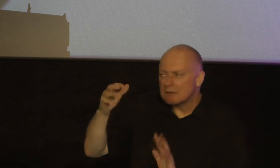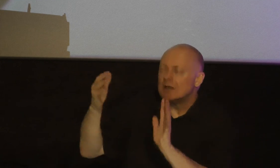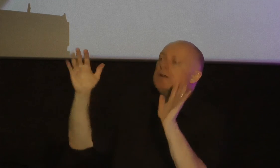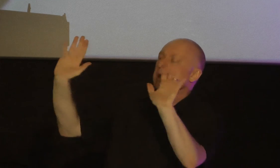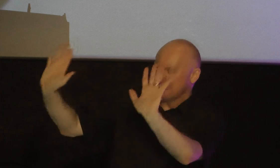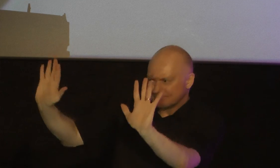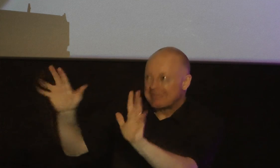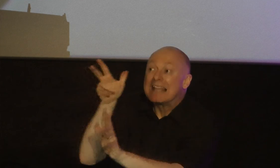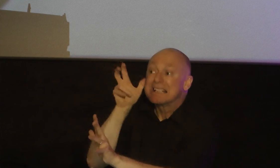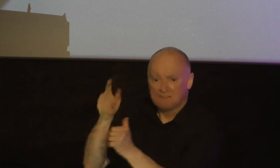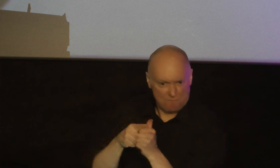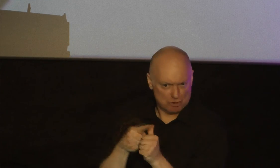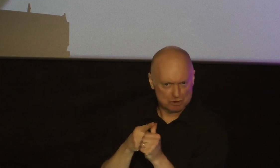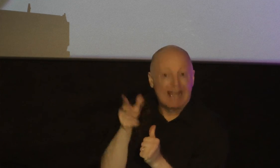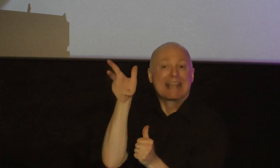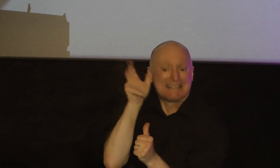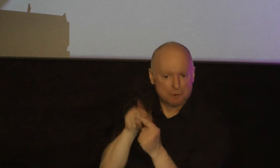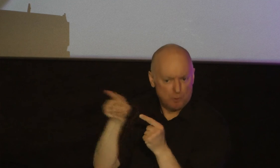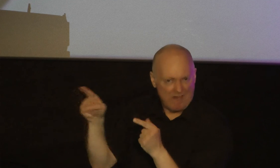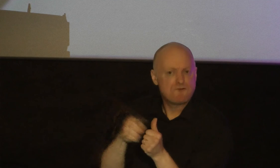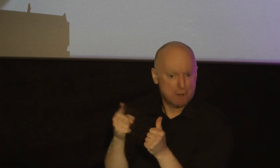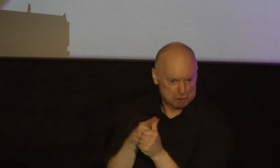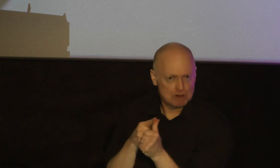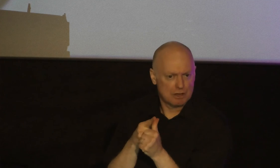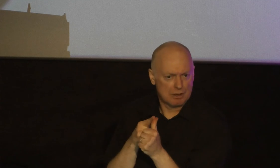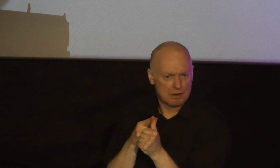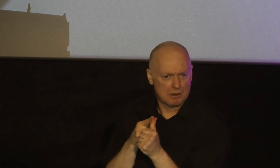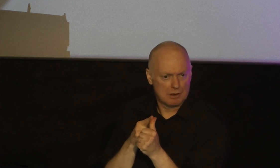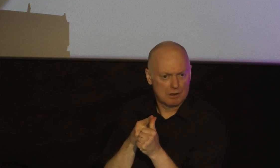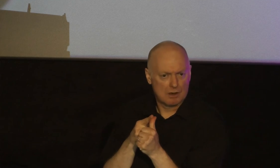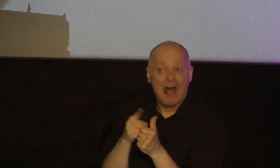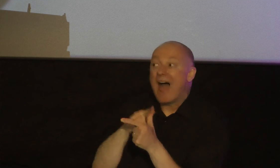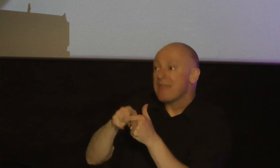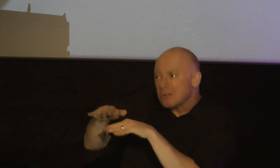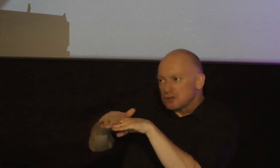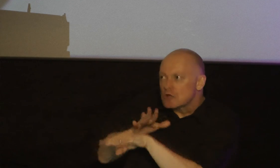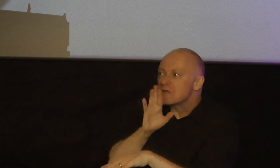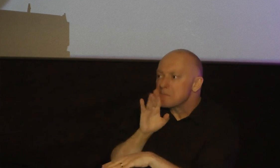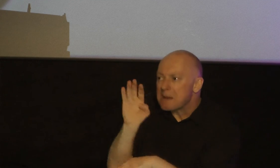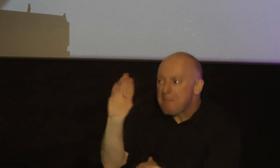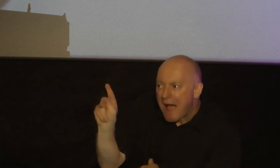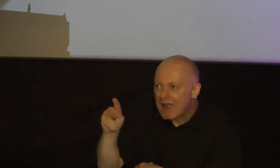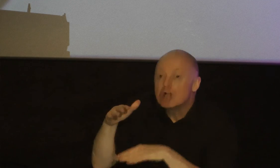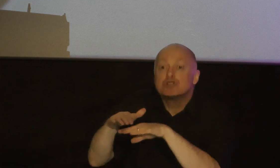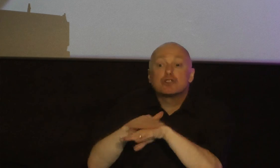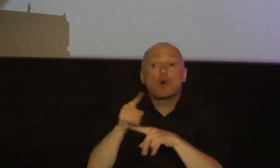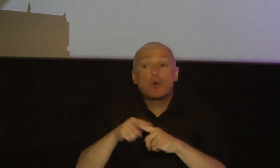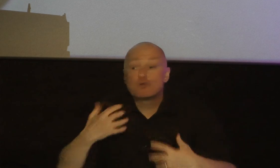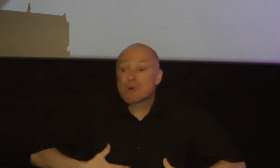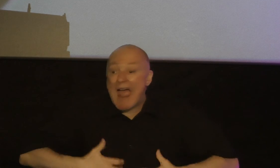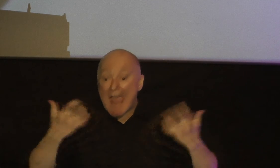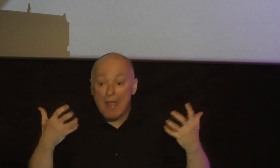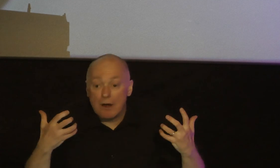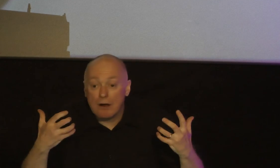I got to listen and I'm going to be slow to speak and I'm going to be slow to anger because listen